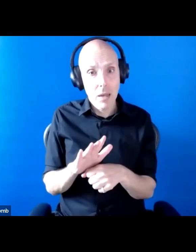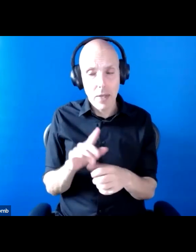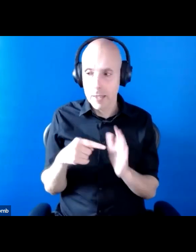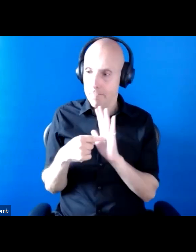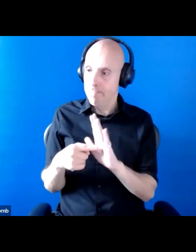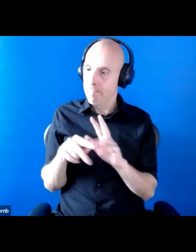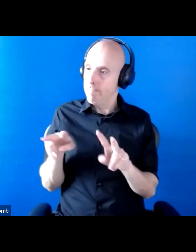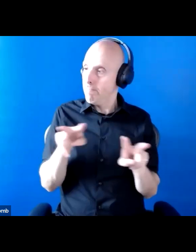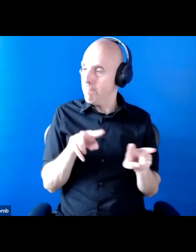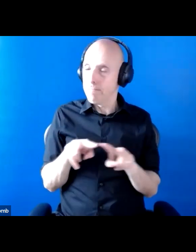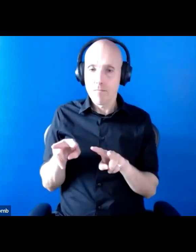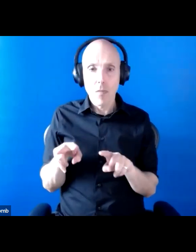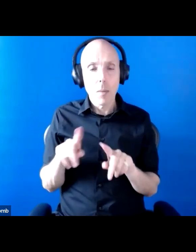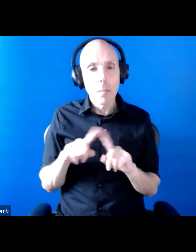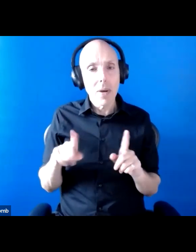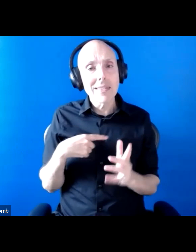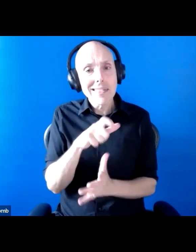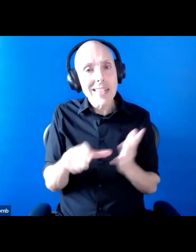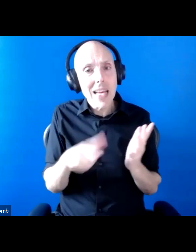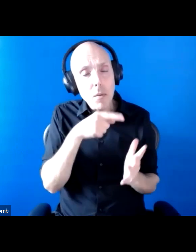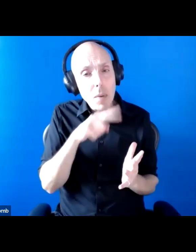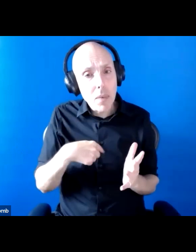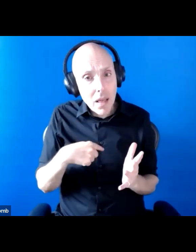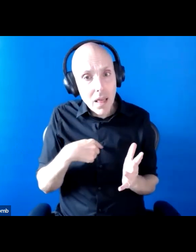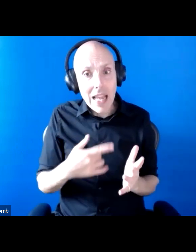today and disabled people are facing that under provision every day.